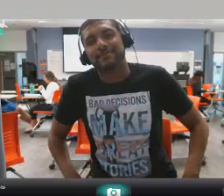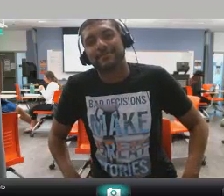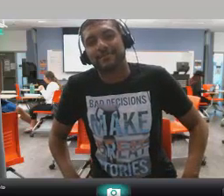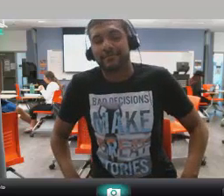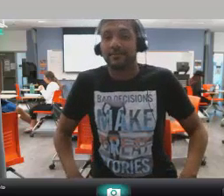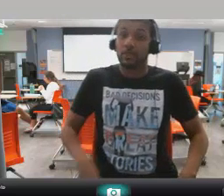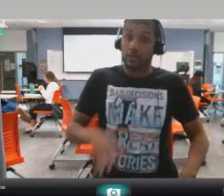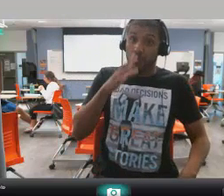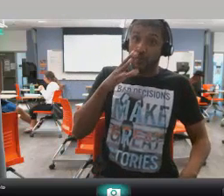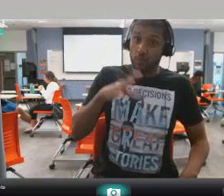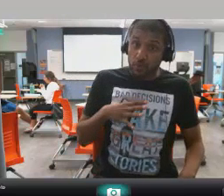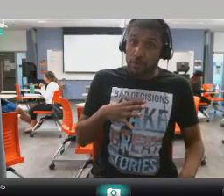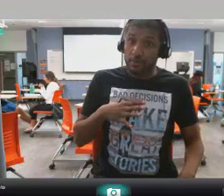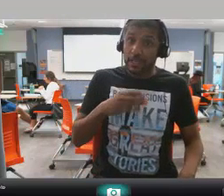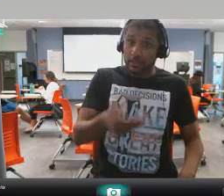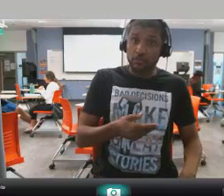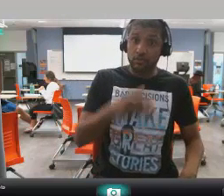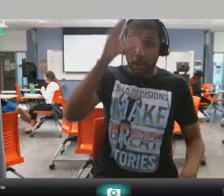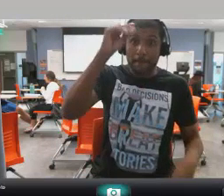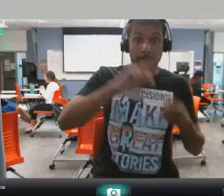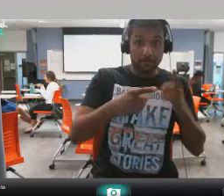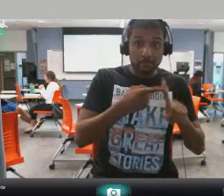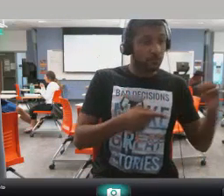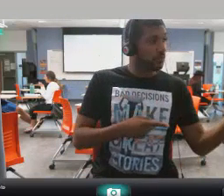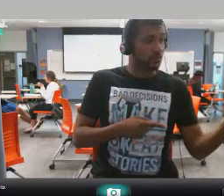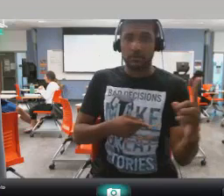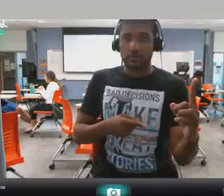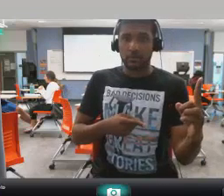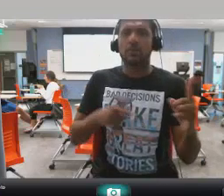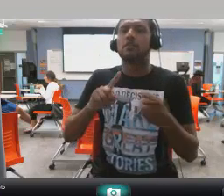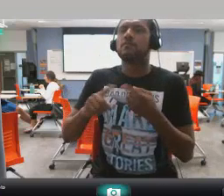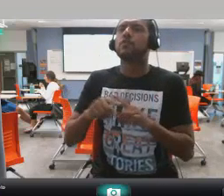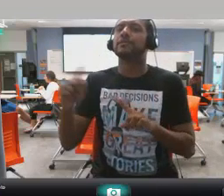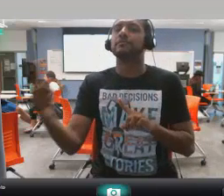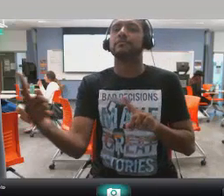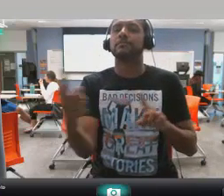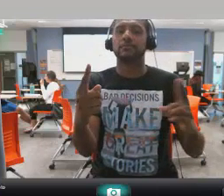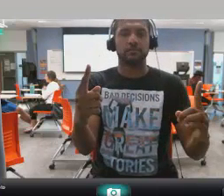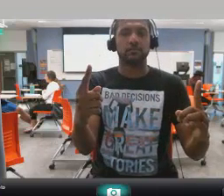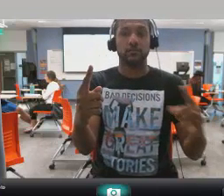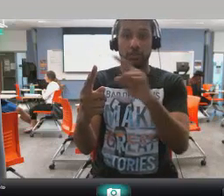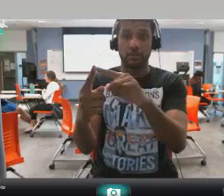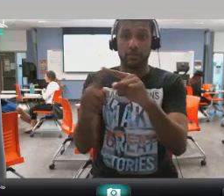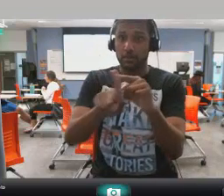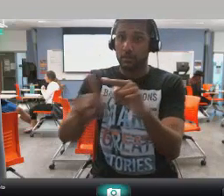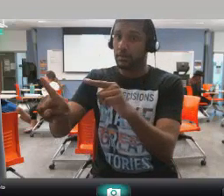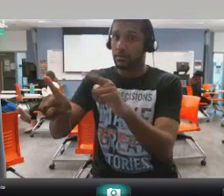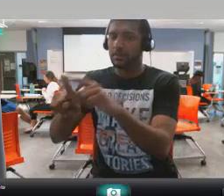If a woman introduces her new man to her girlfriend, when they walk away, her girlfriend goes,